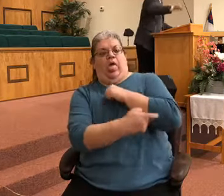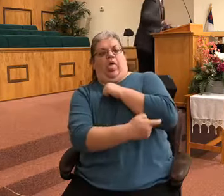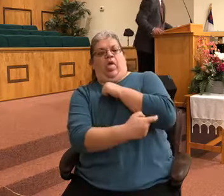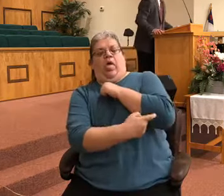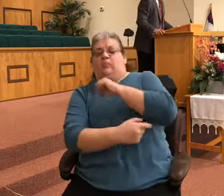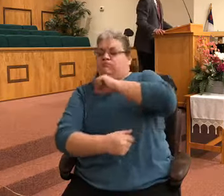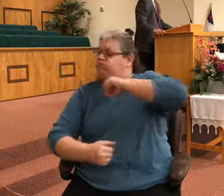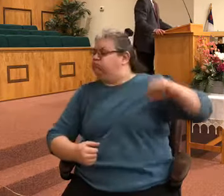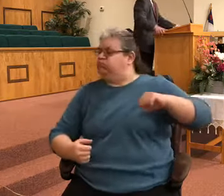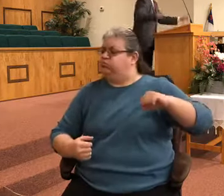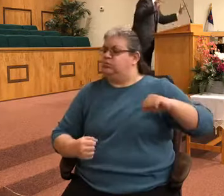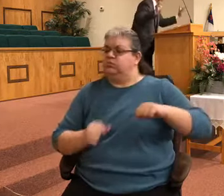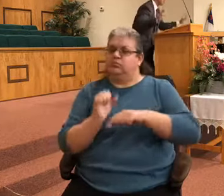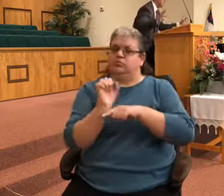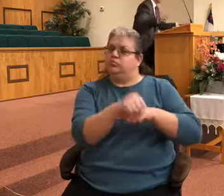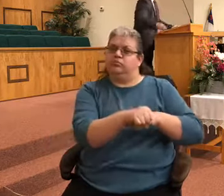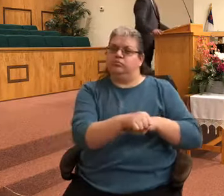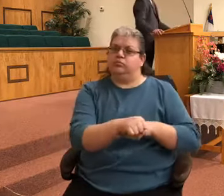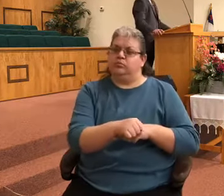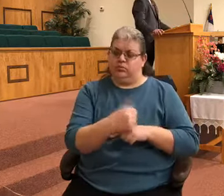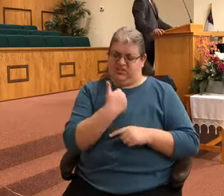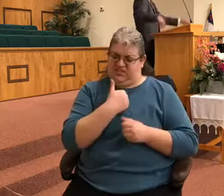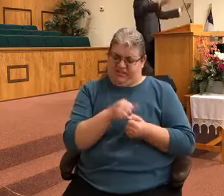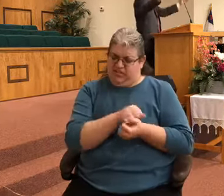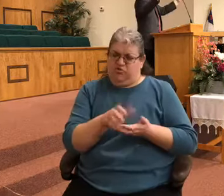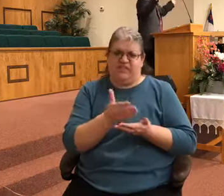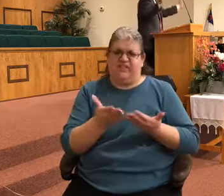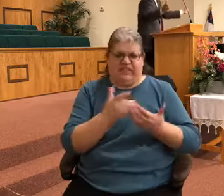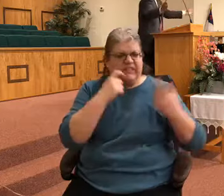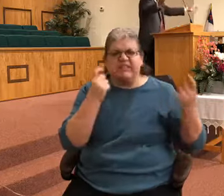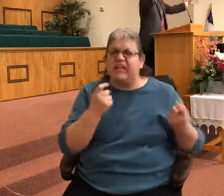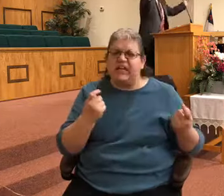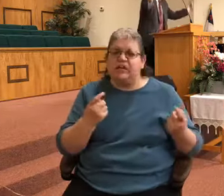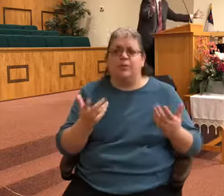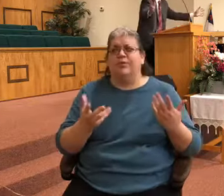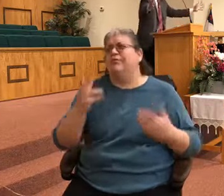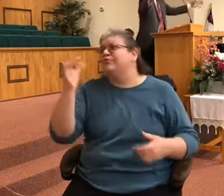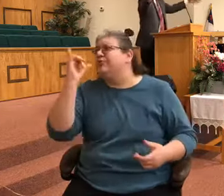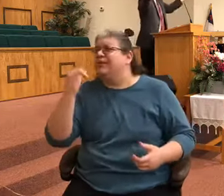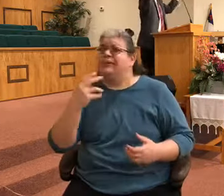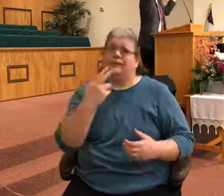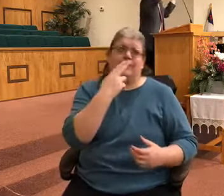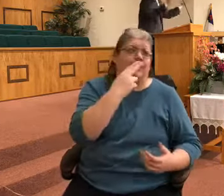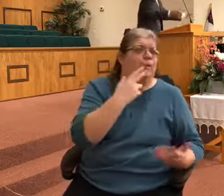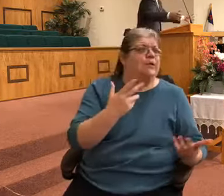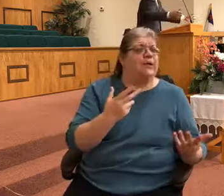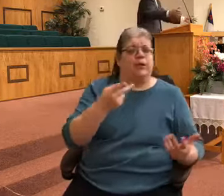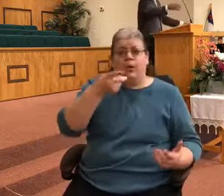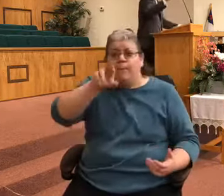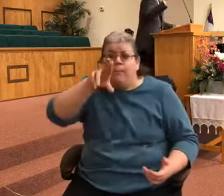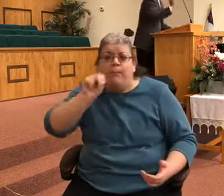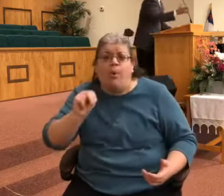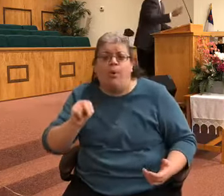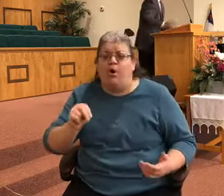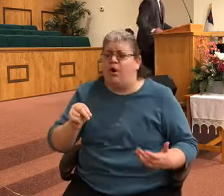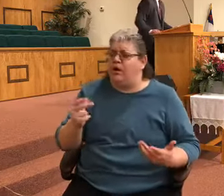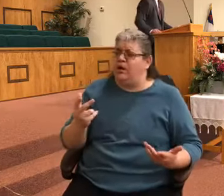-destructive in your life. Sin. Whether it's drinking or smoking or pornography or foul mouth,